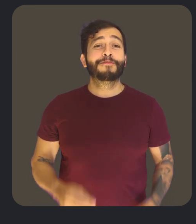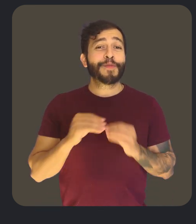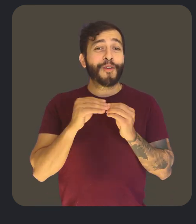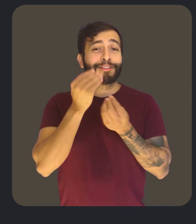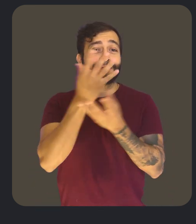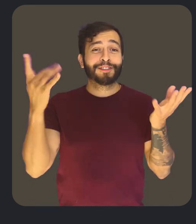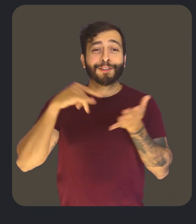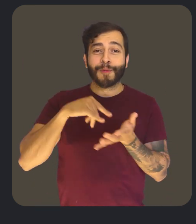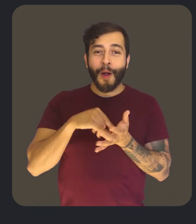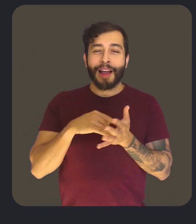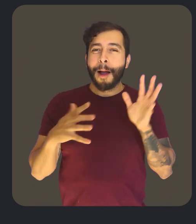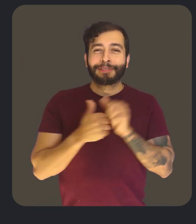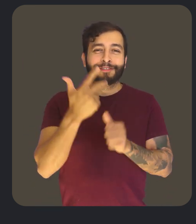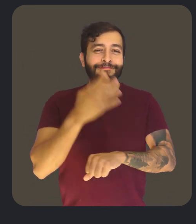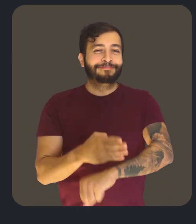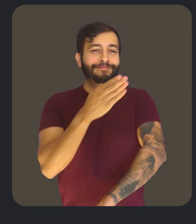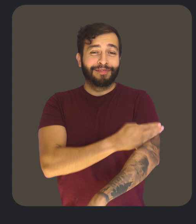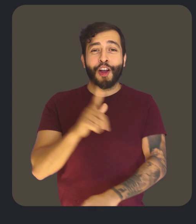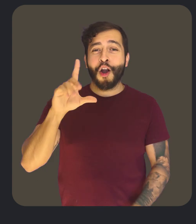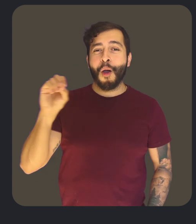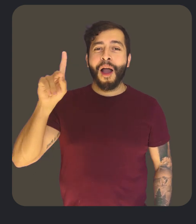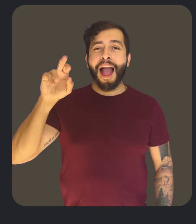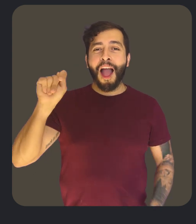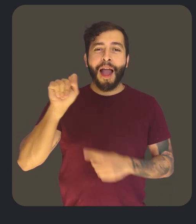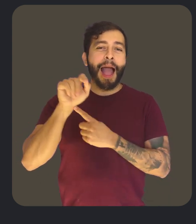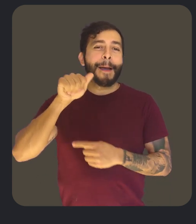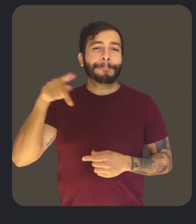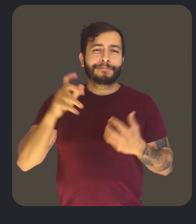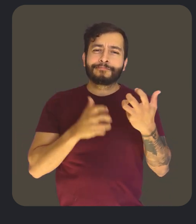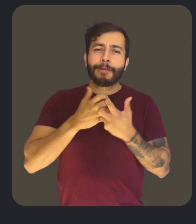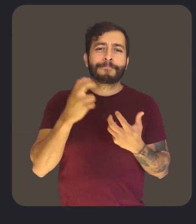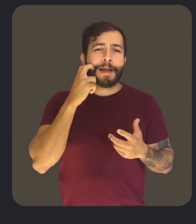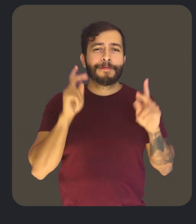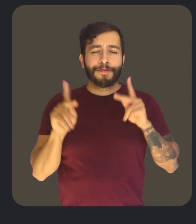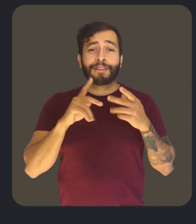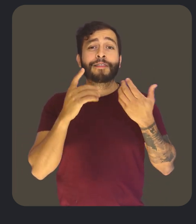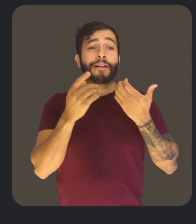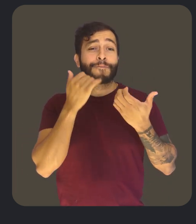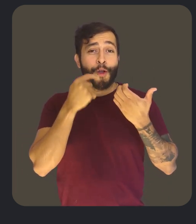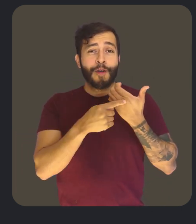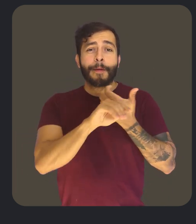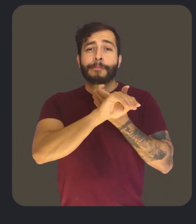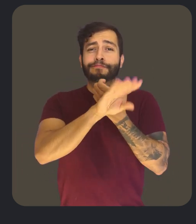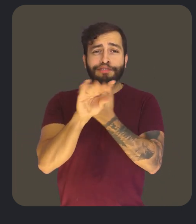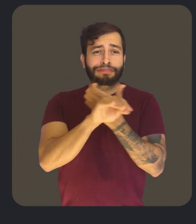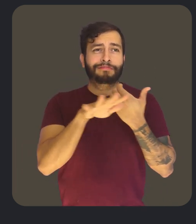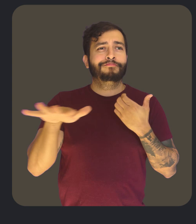In more Android news, we've launched three major improvements to Lookout, our app built with the blind and low vision community that uses your phone's camera